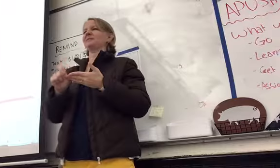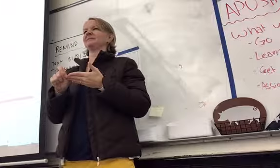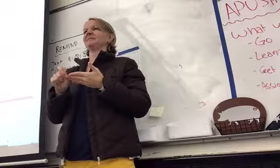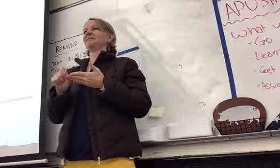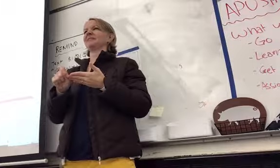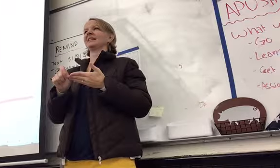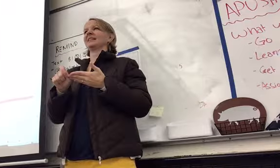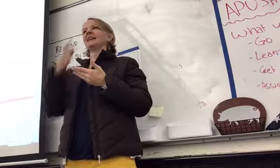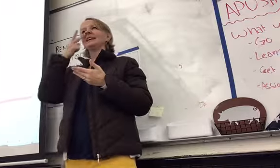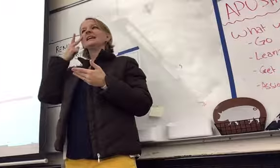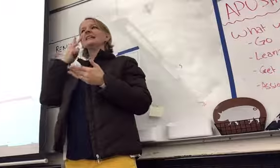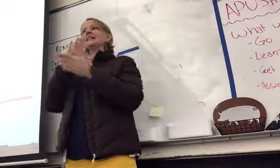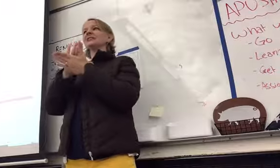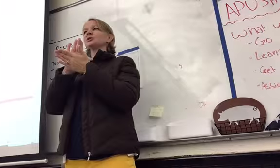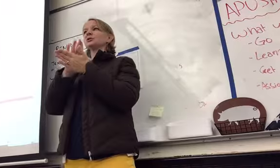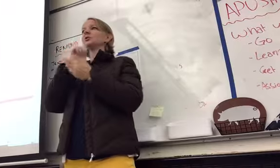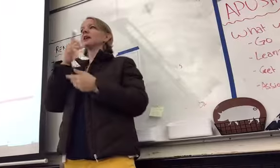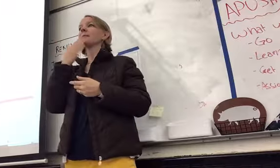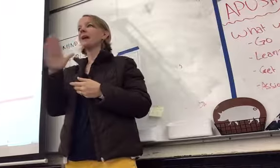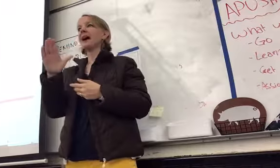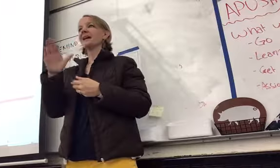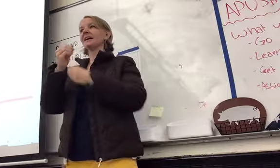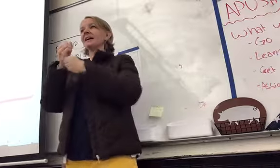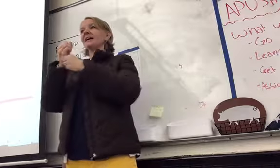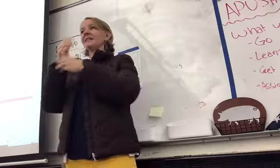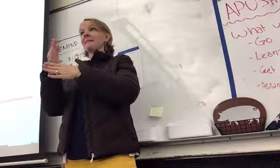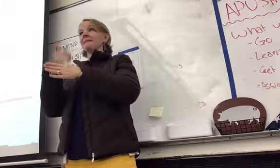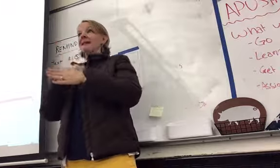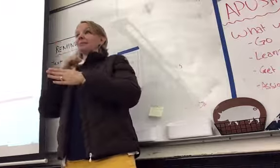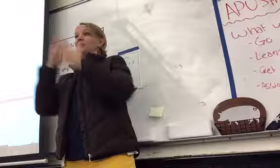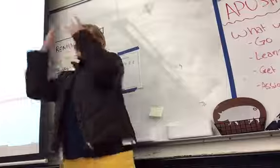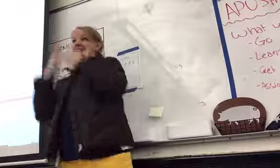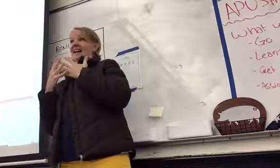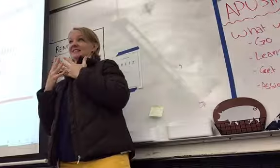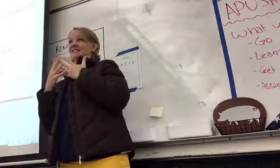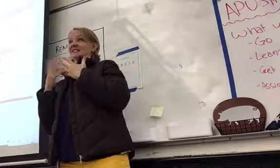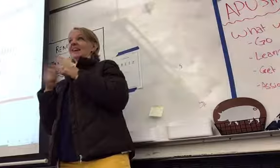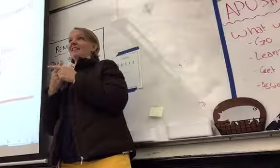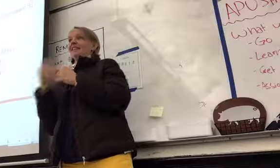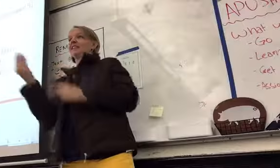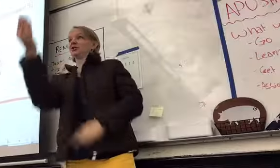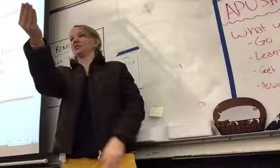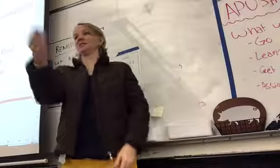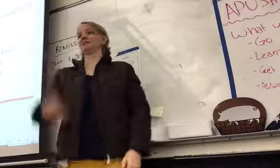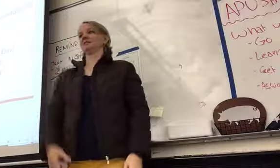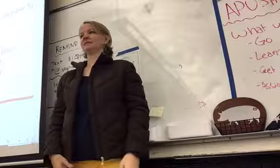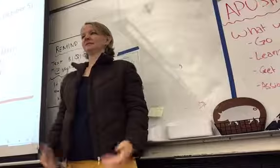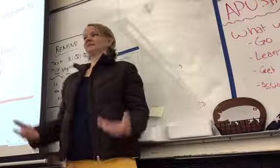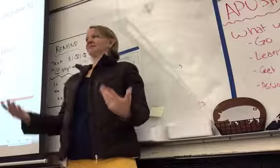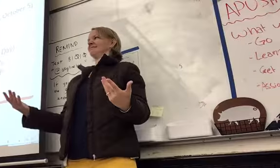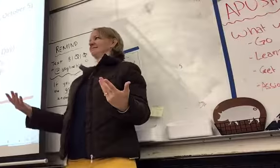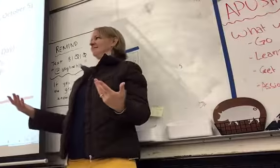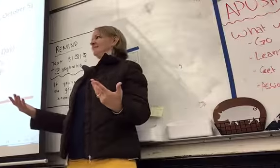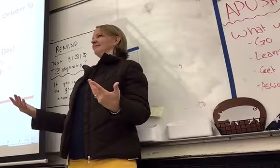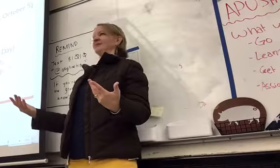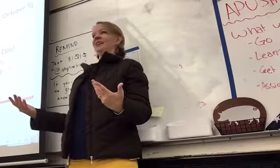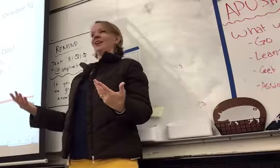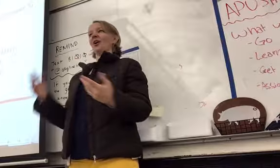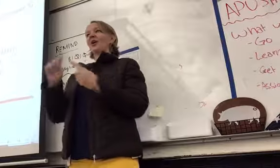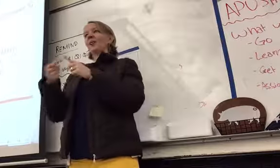Indian schools are bad. They make me very sad. And they turned it in, okay? Now, when I gave them a very, very poor